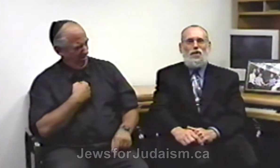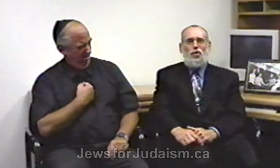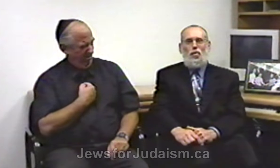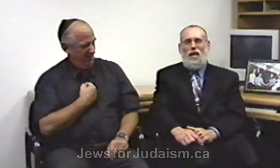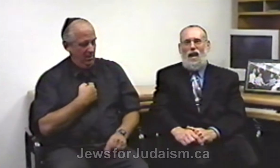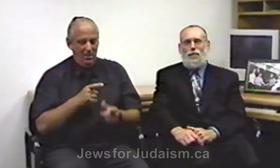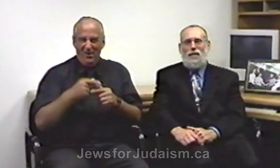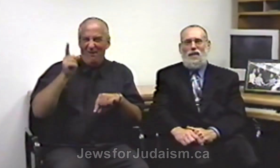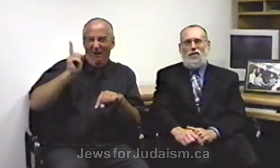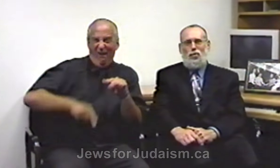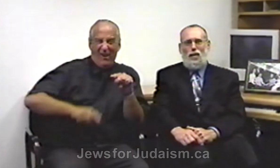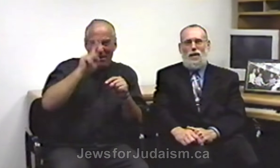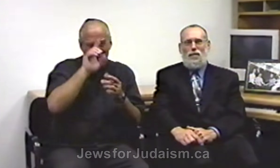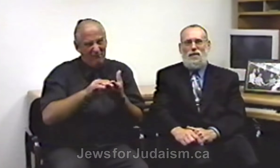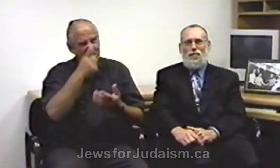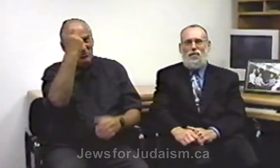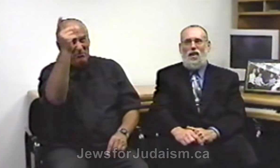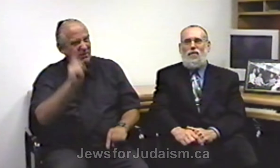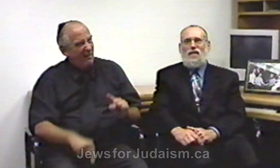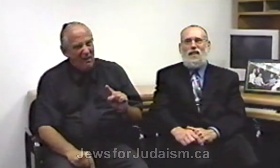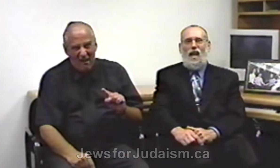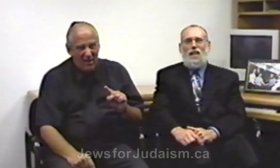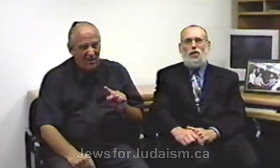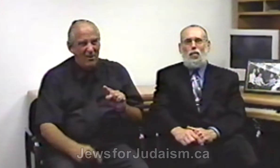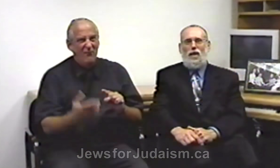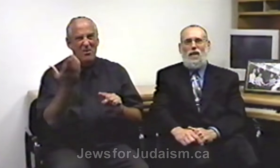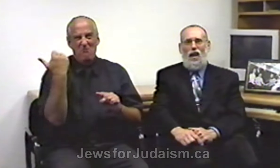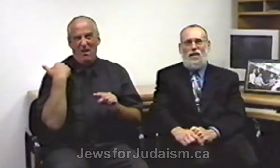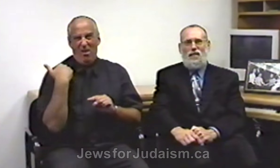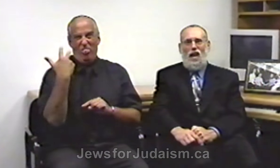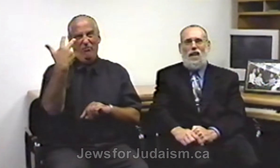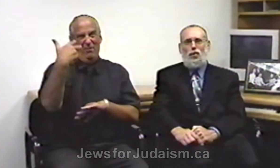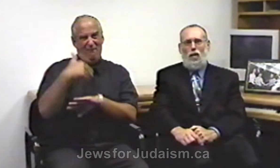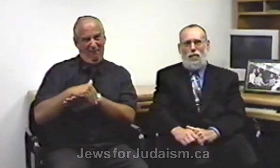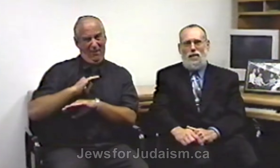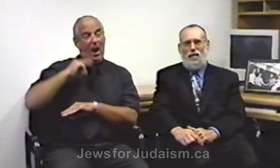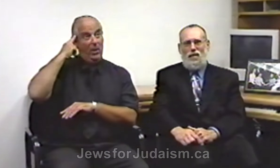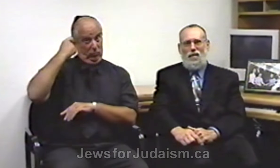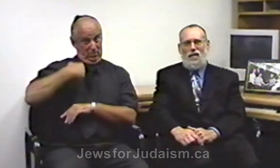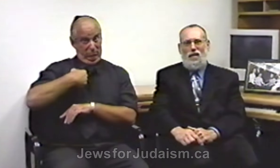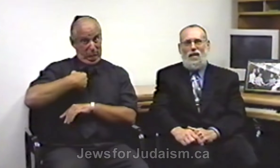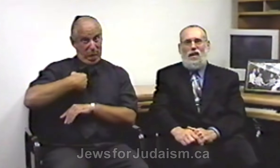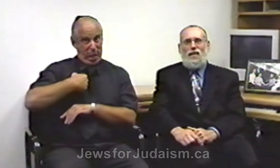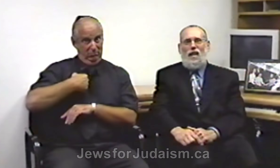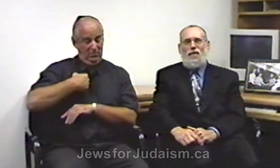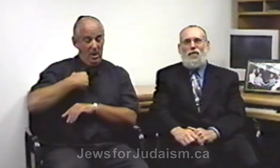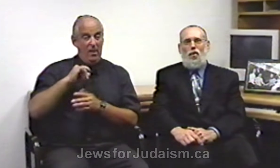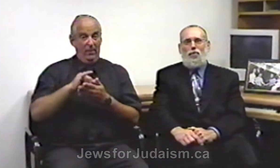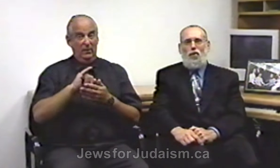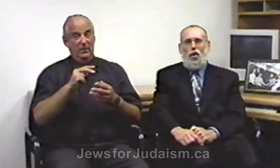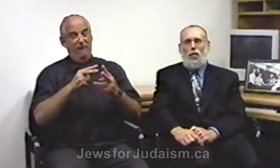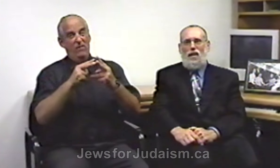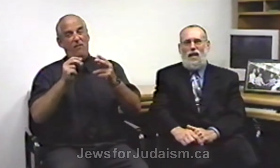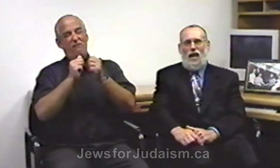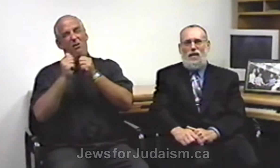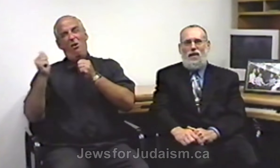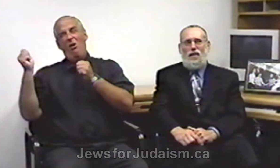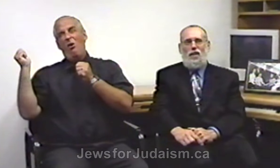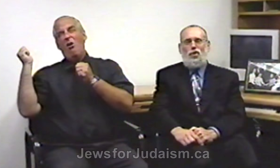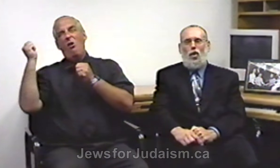says you can't believe in dreams for the last three nights I dreamt that in a very far away land there's